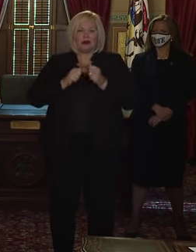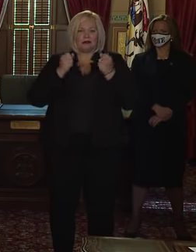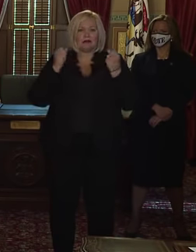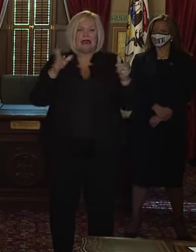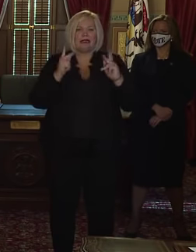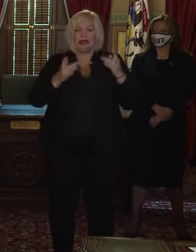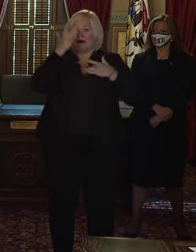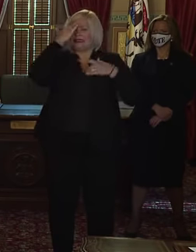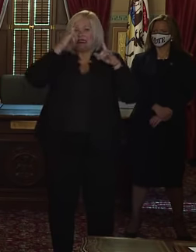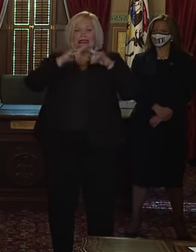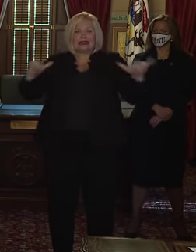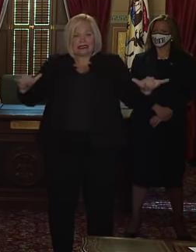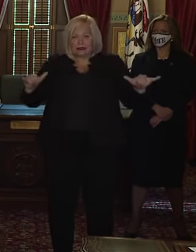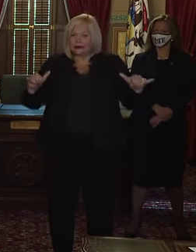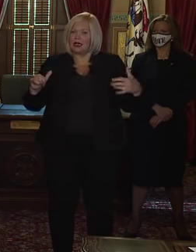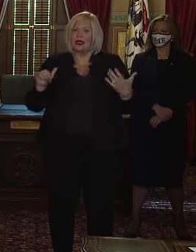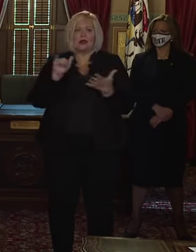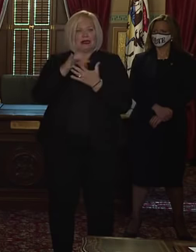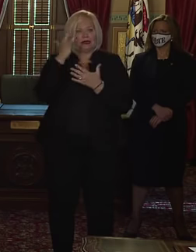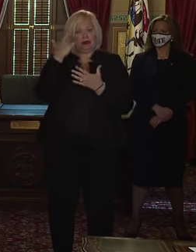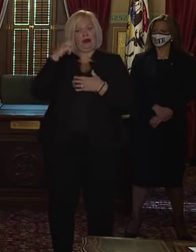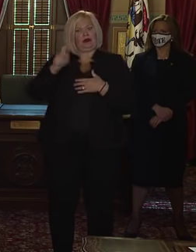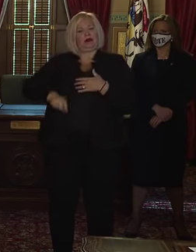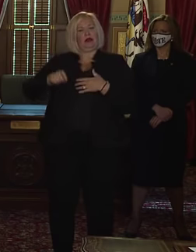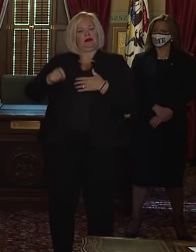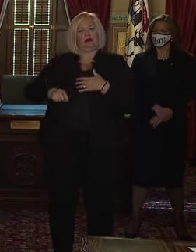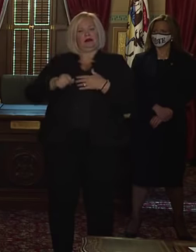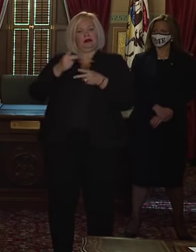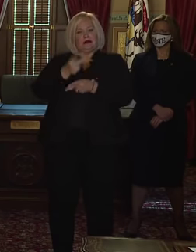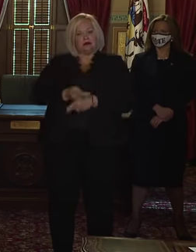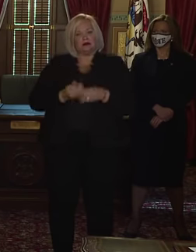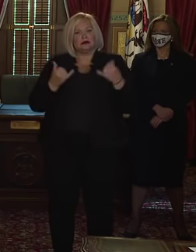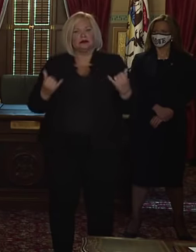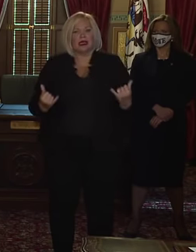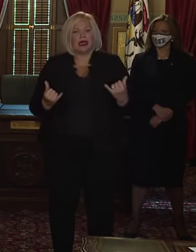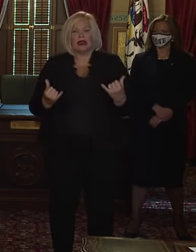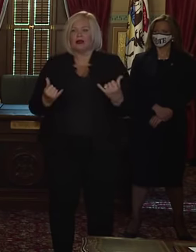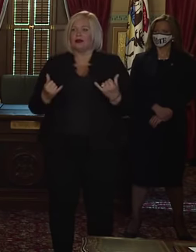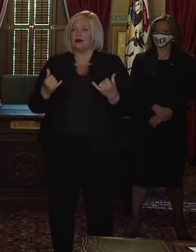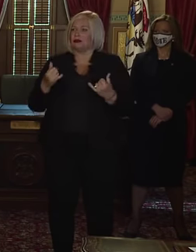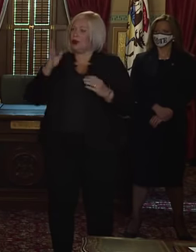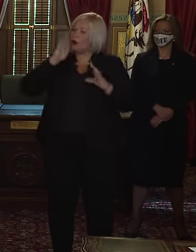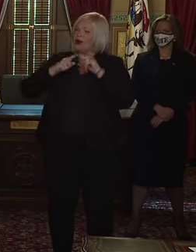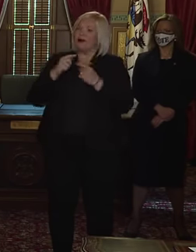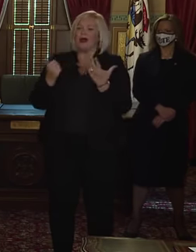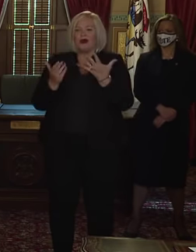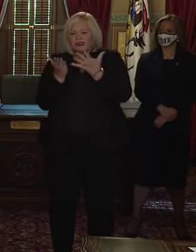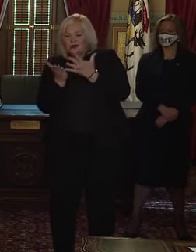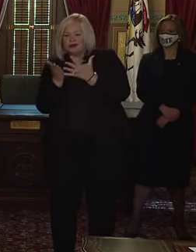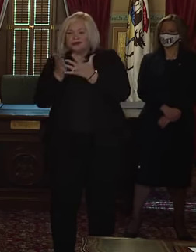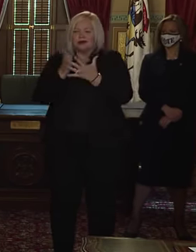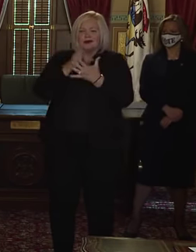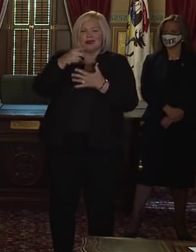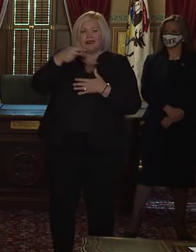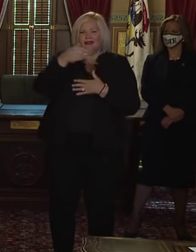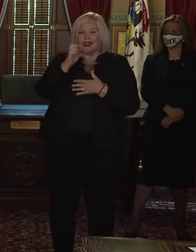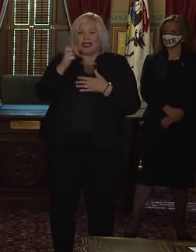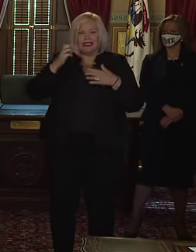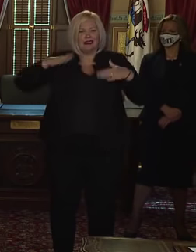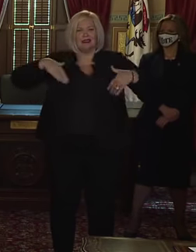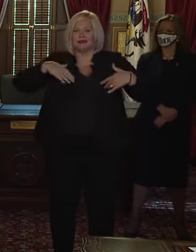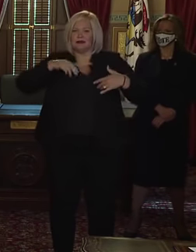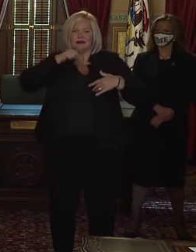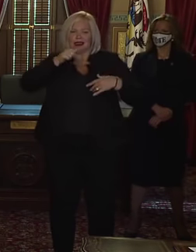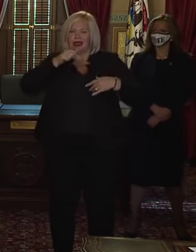have to take this seriously. So we can't get caught up in whether or not we're still in Phase 4 or 5 in a particular region. The